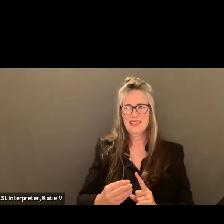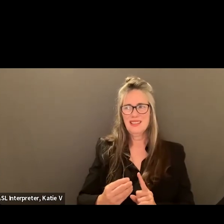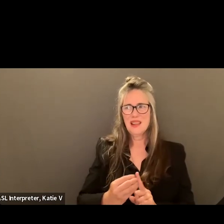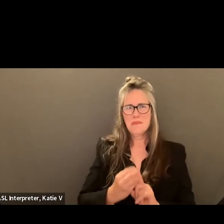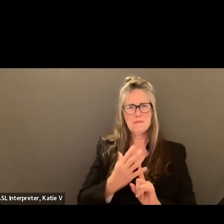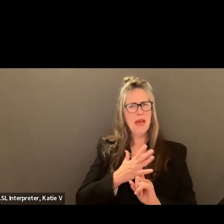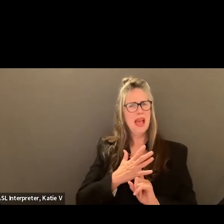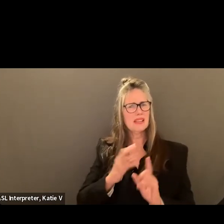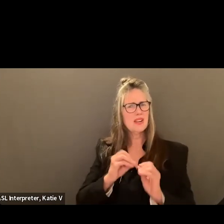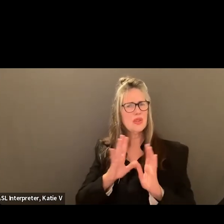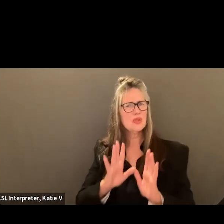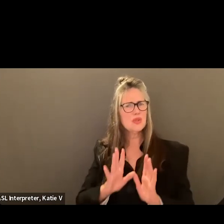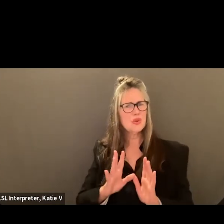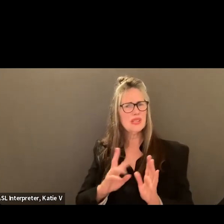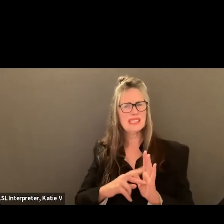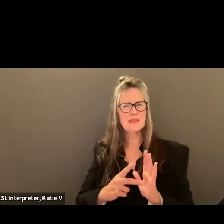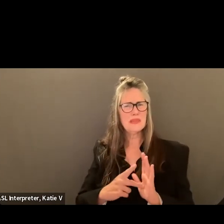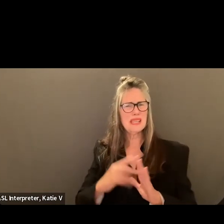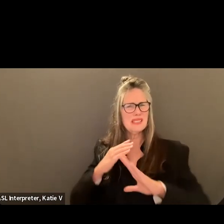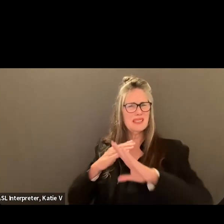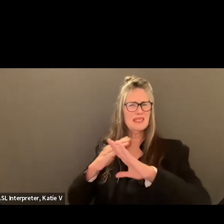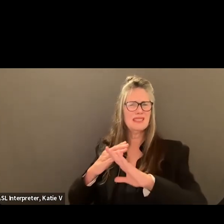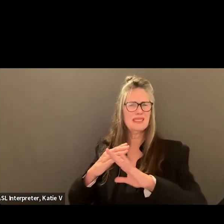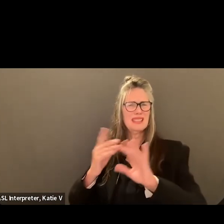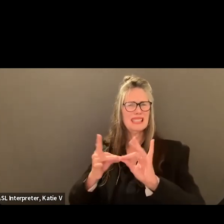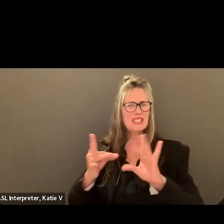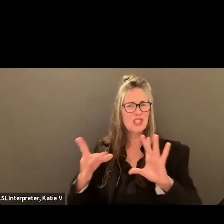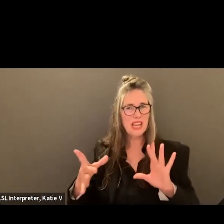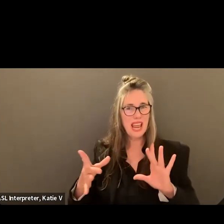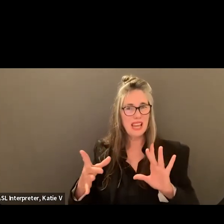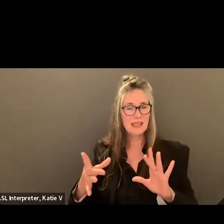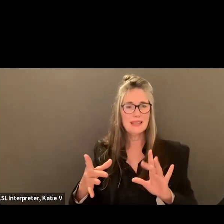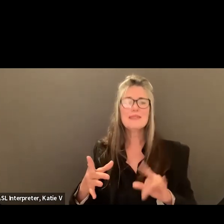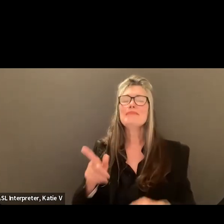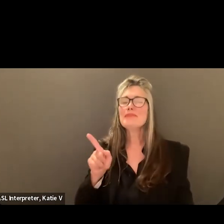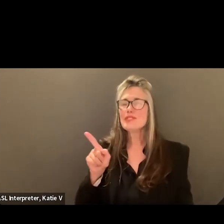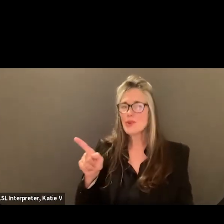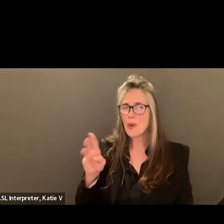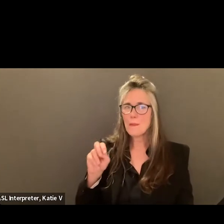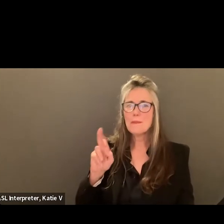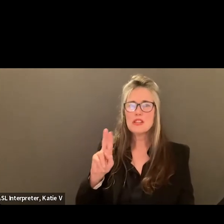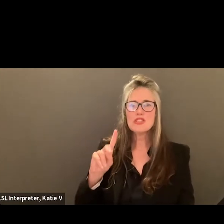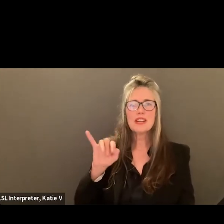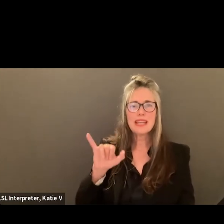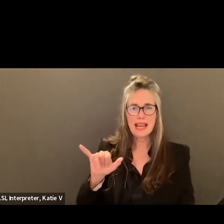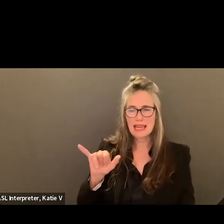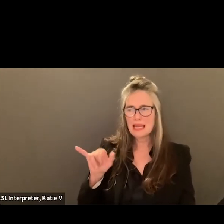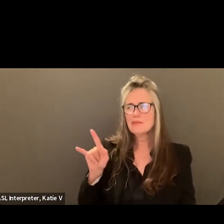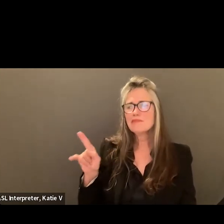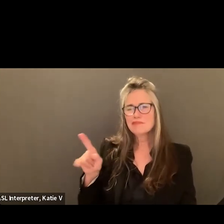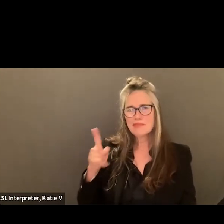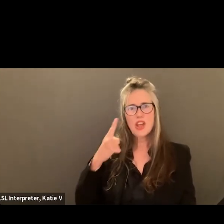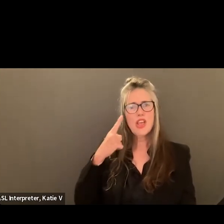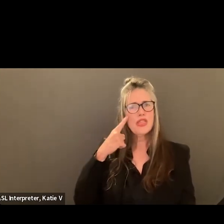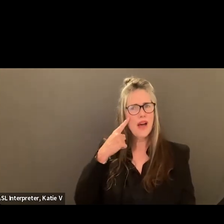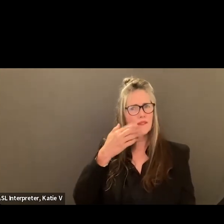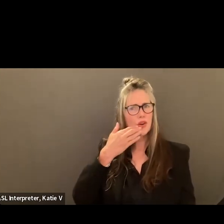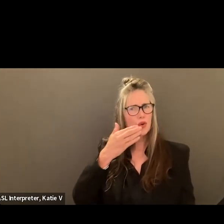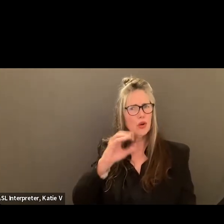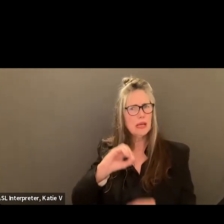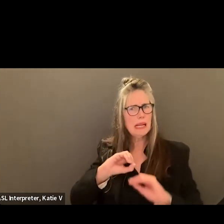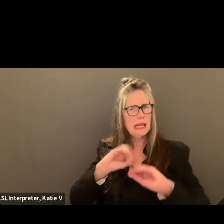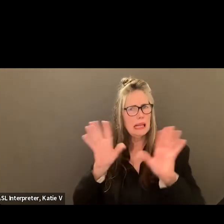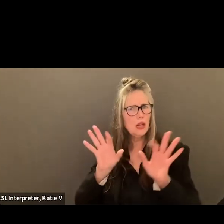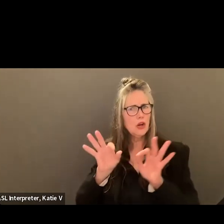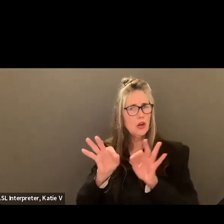then that's the disconnect that I just would encourage Mr. Kelly's very, you know, thoughtful presentation